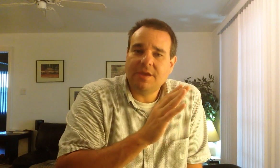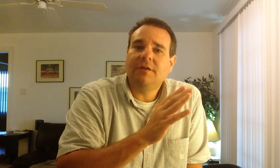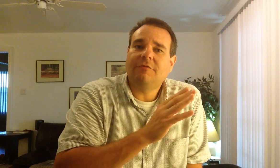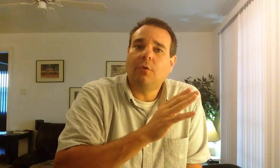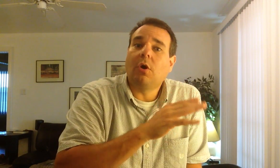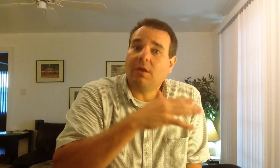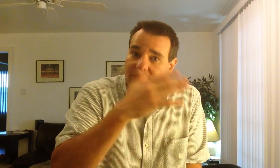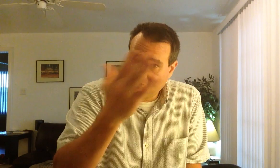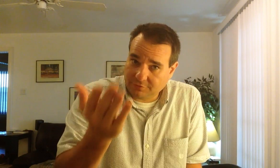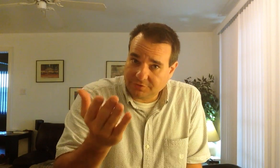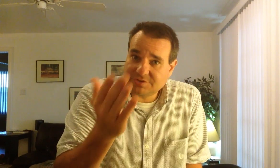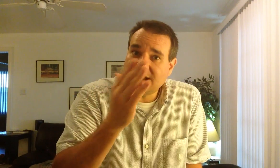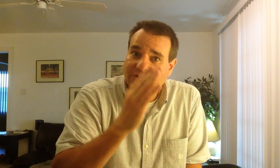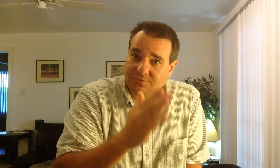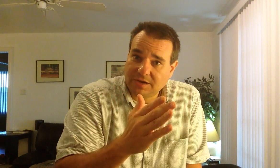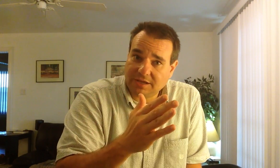for the filters, and it's ringing.